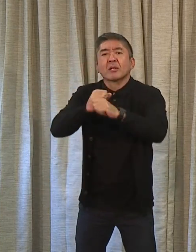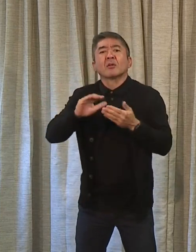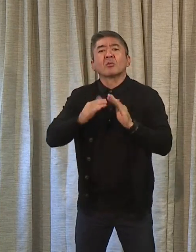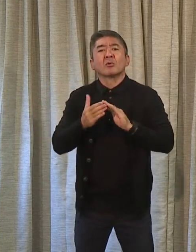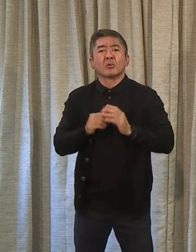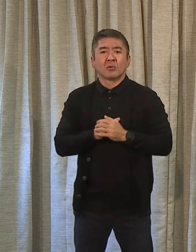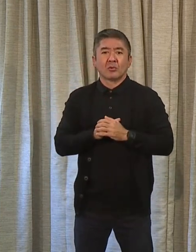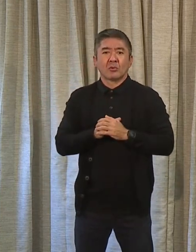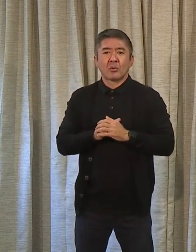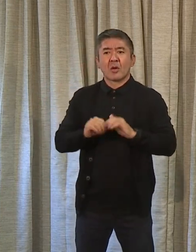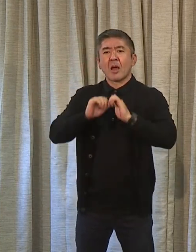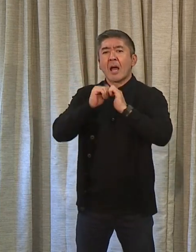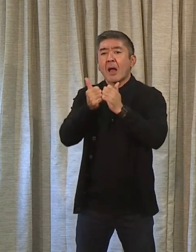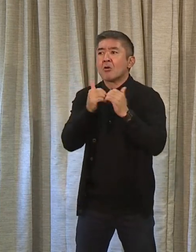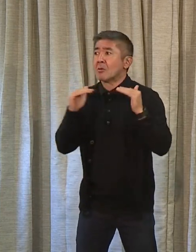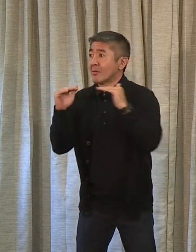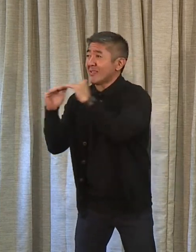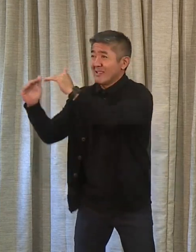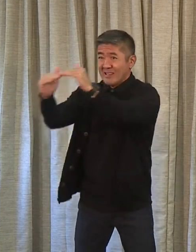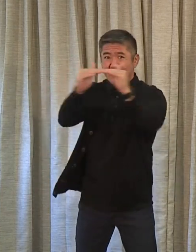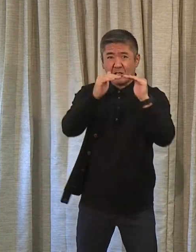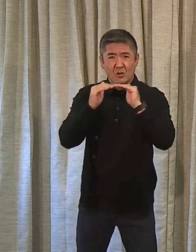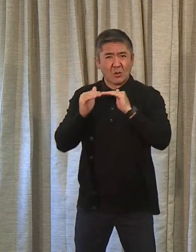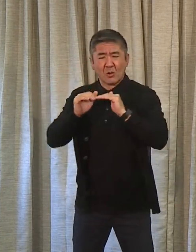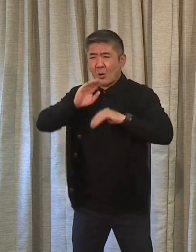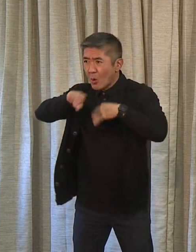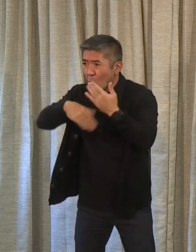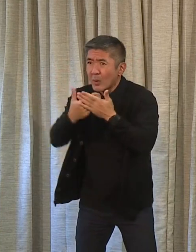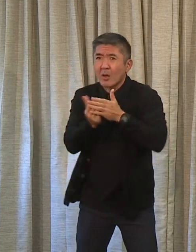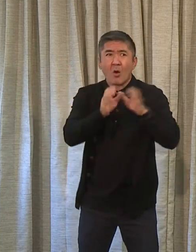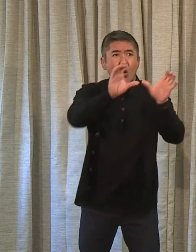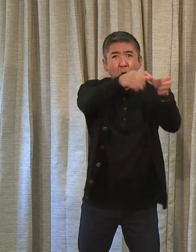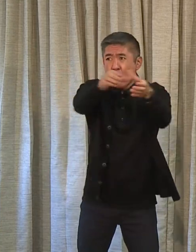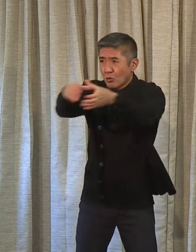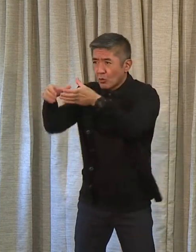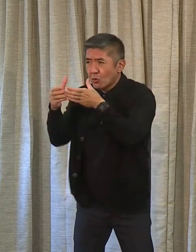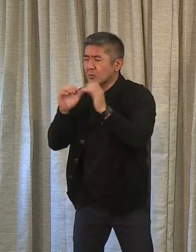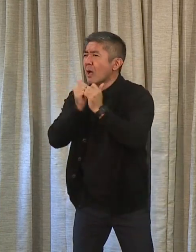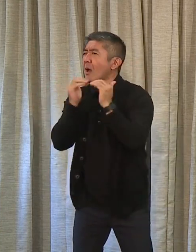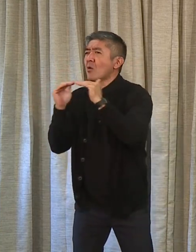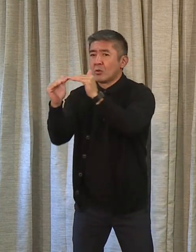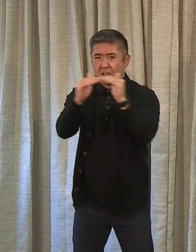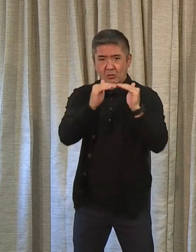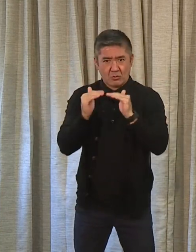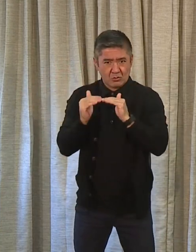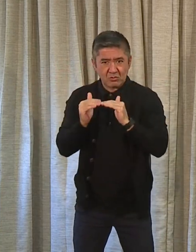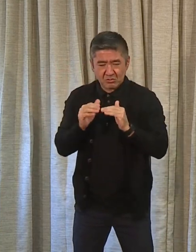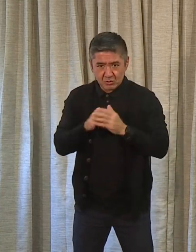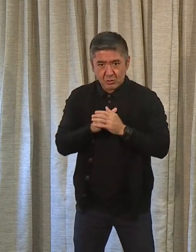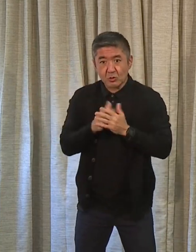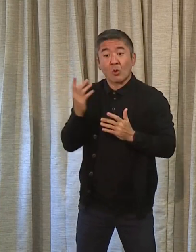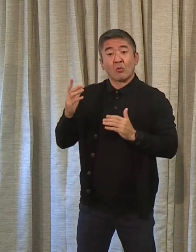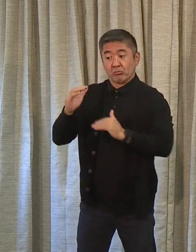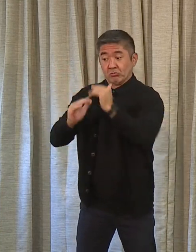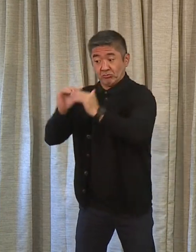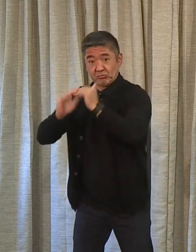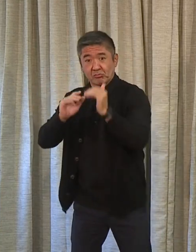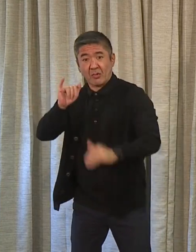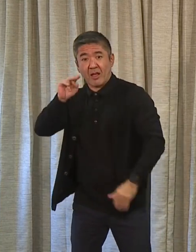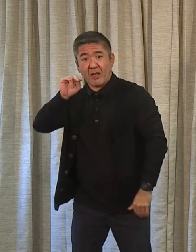fairly and equitably across all sectors of Oahu? So we put considerable funding into the budget for infrastructure,